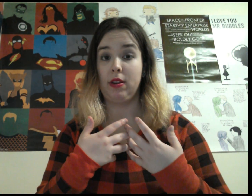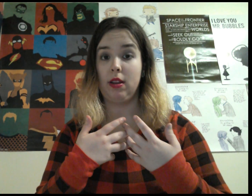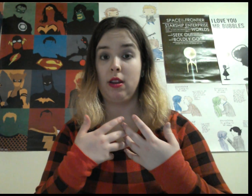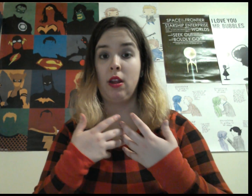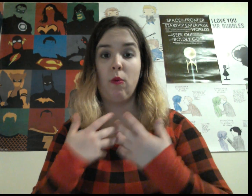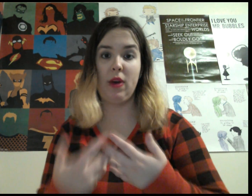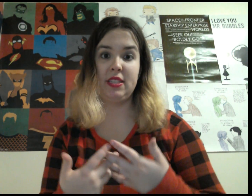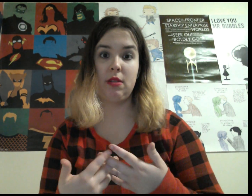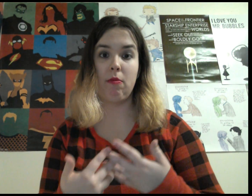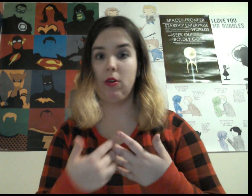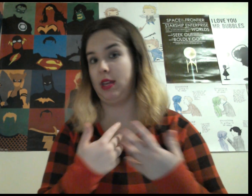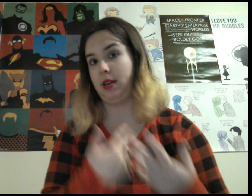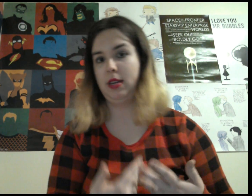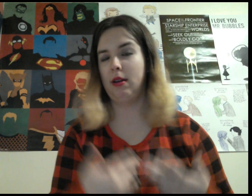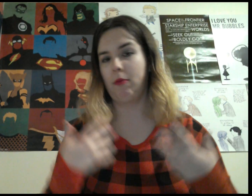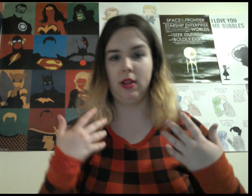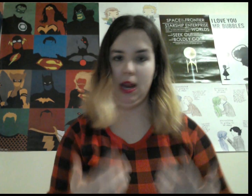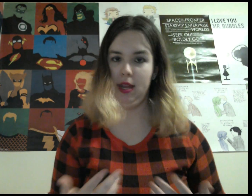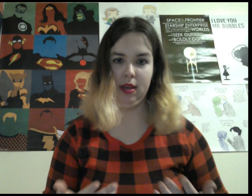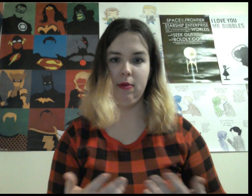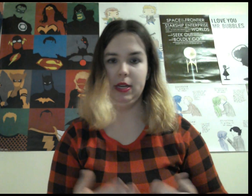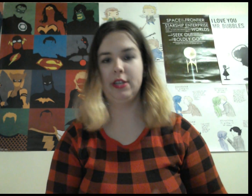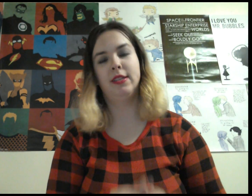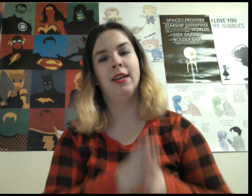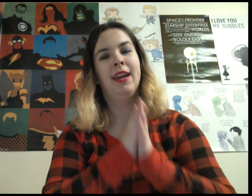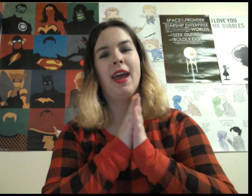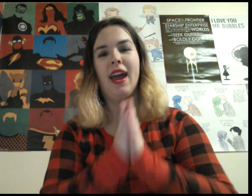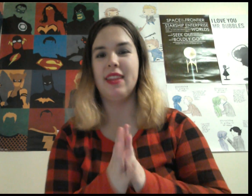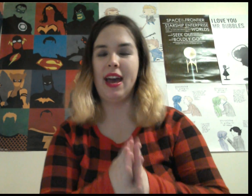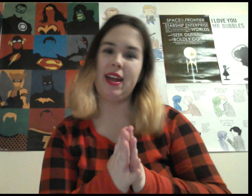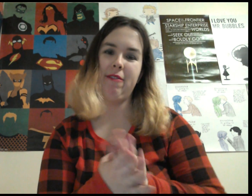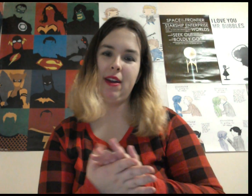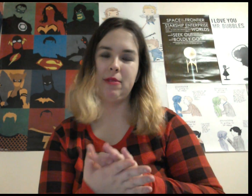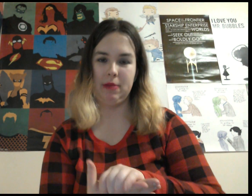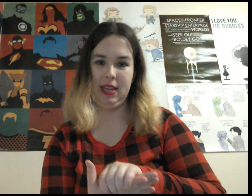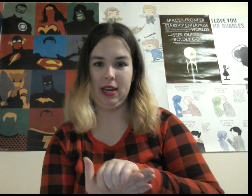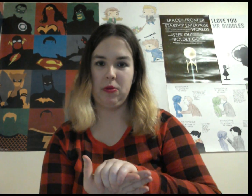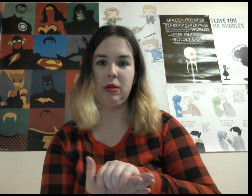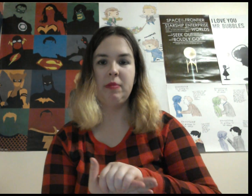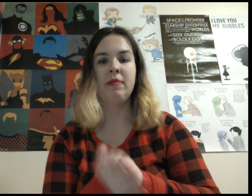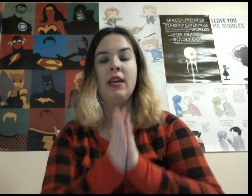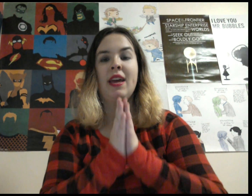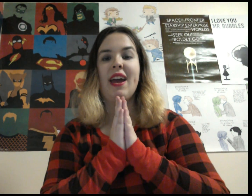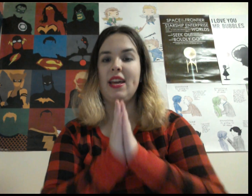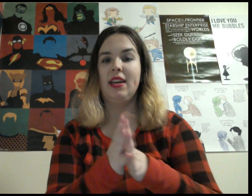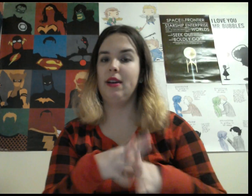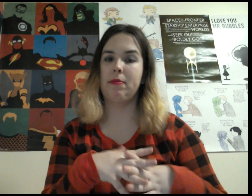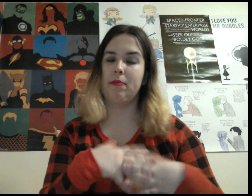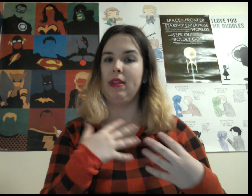West more than Galinda and more than any of the other witches. And that I thought was really kind of cool. And then I really